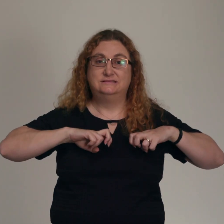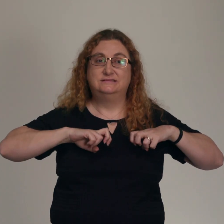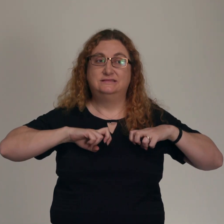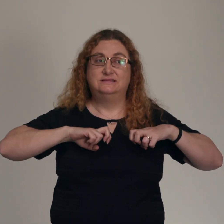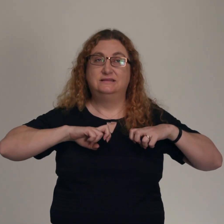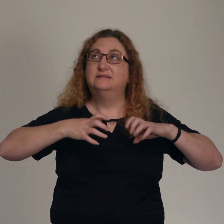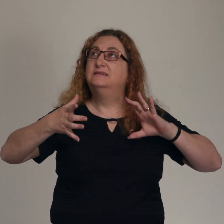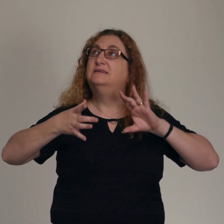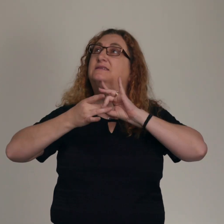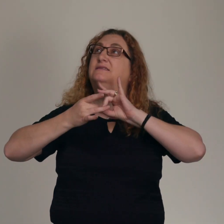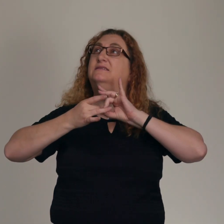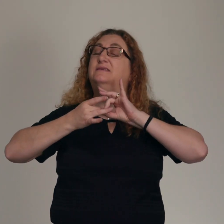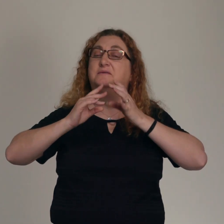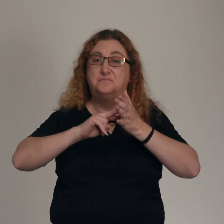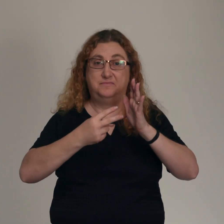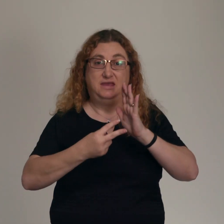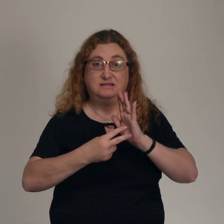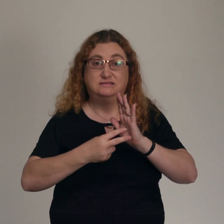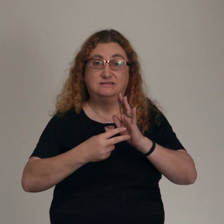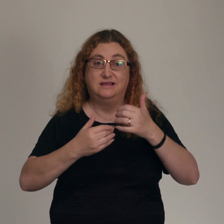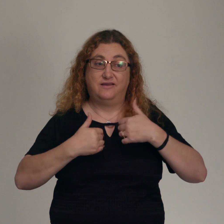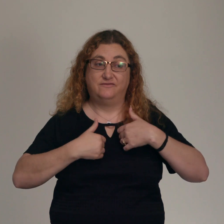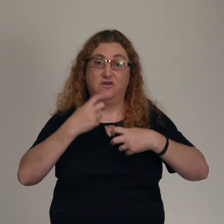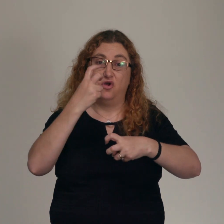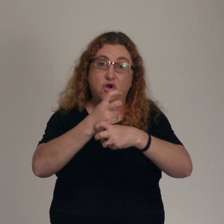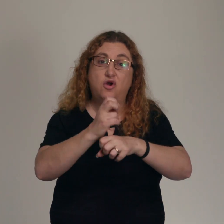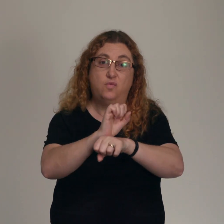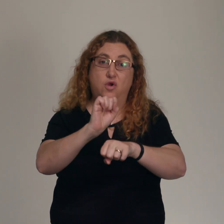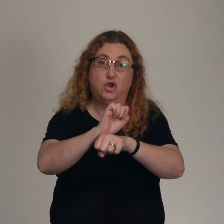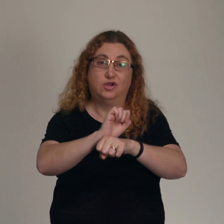to happen. This means we have some hard work of reconciling ahead of us.